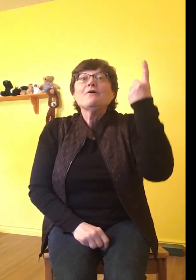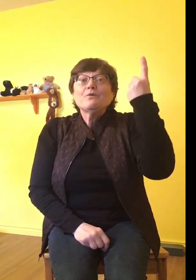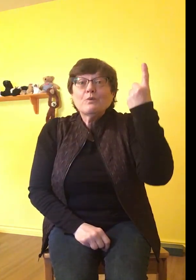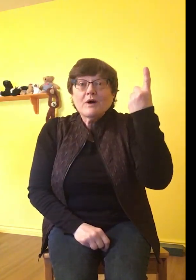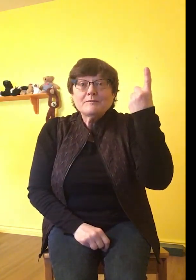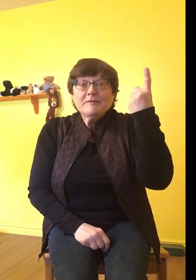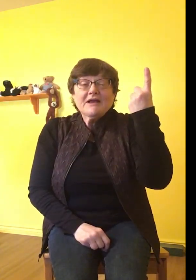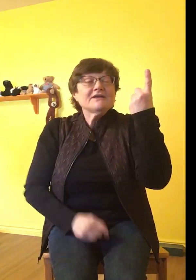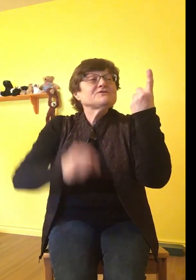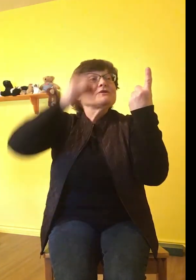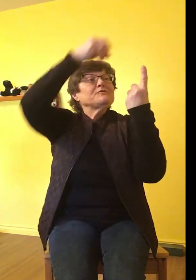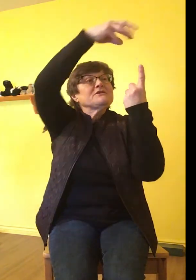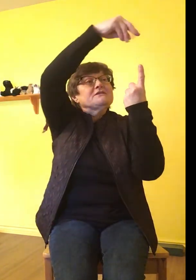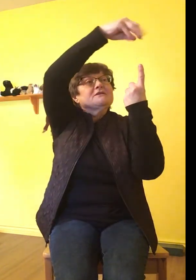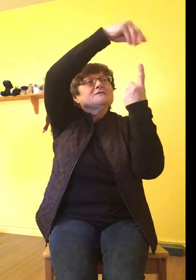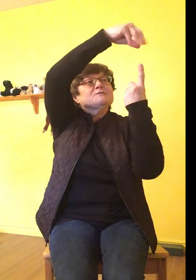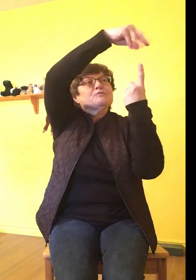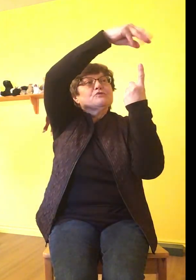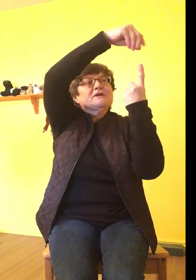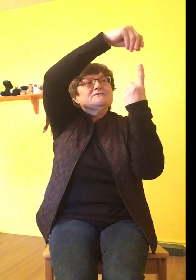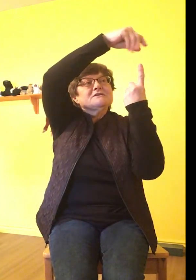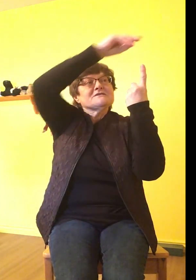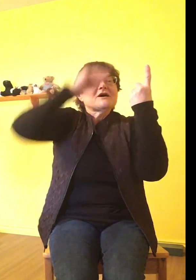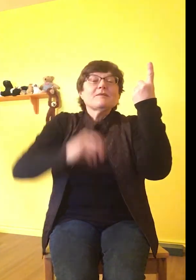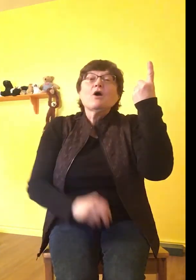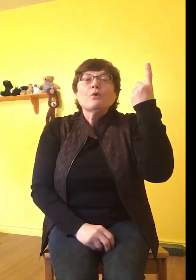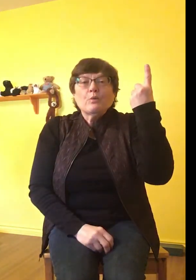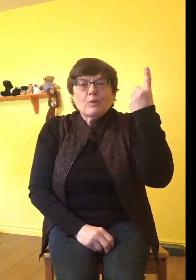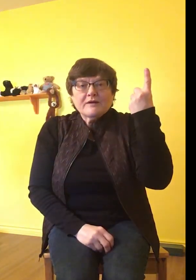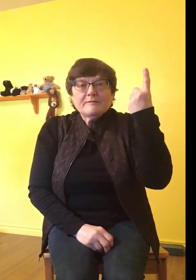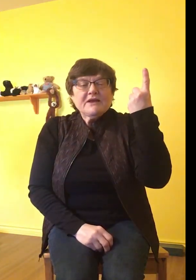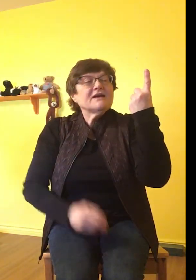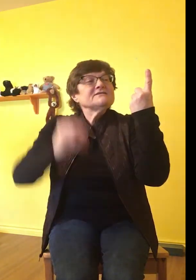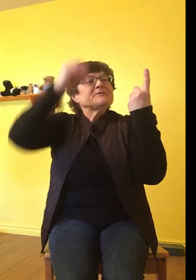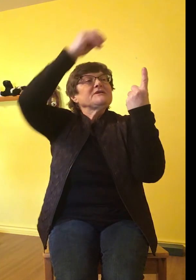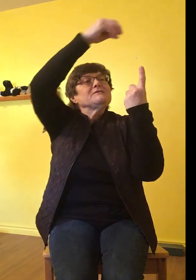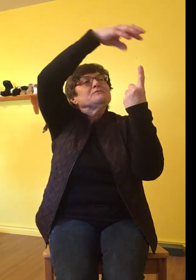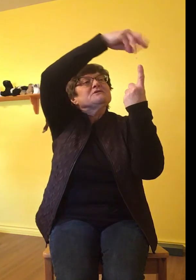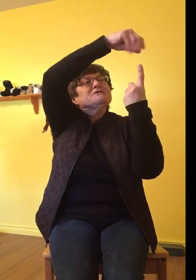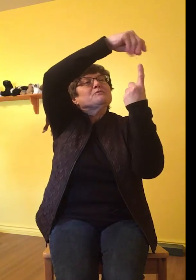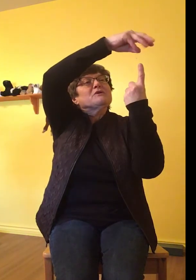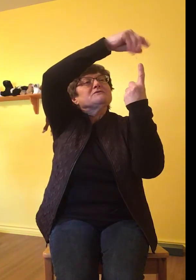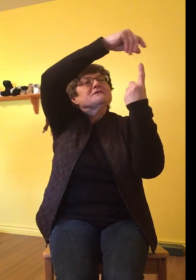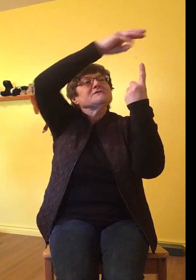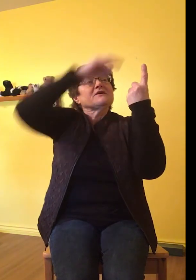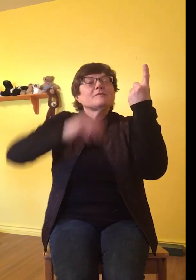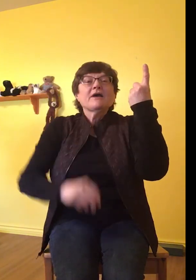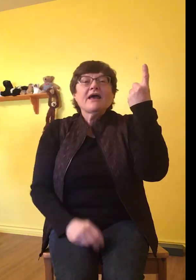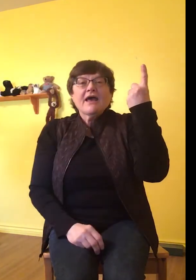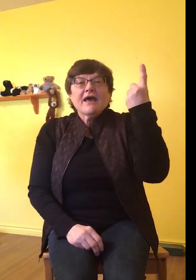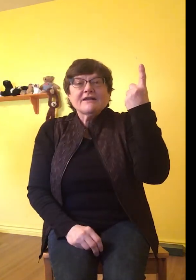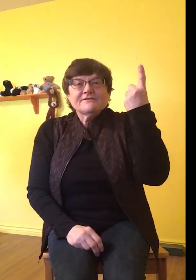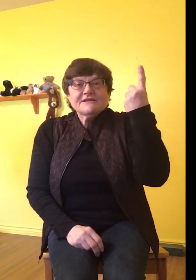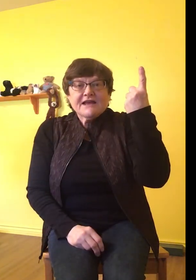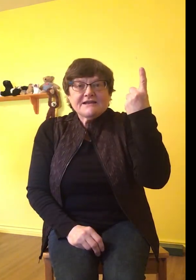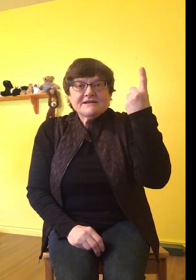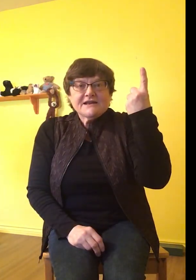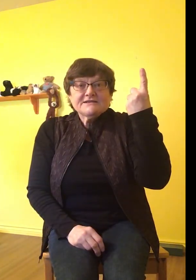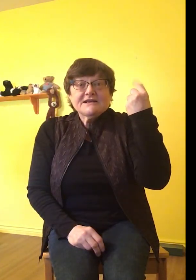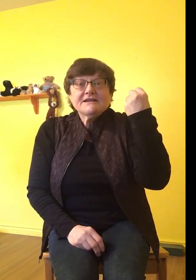One big ice cream with sprinkles on top. One big ice cream with sprinkles on top and if Teddy takes it